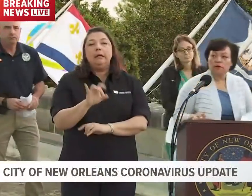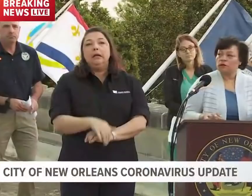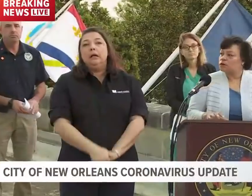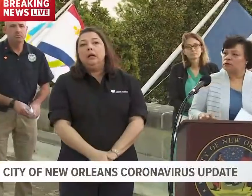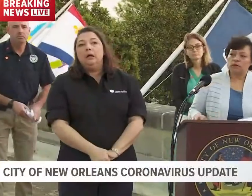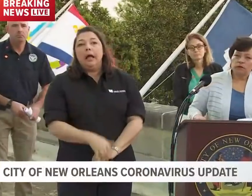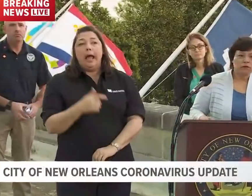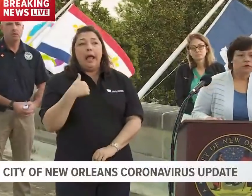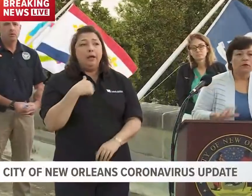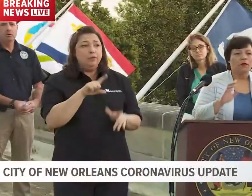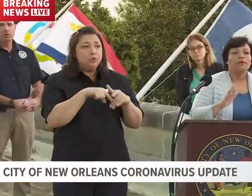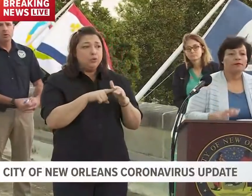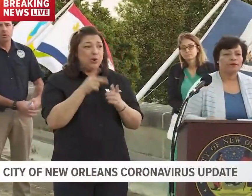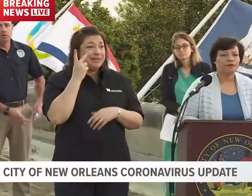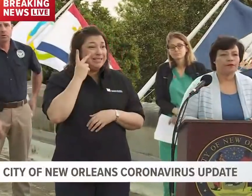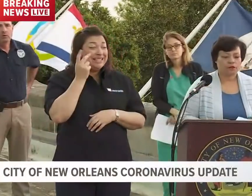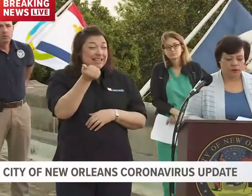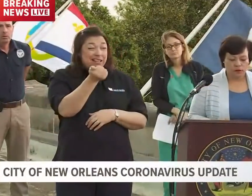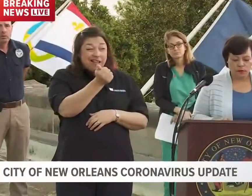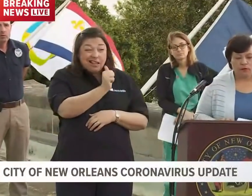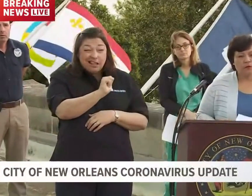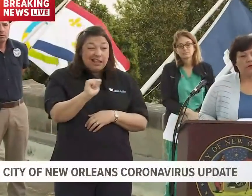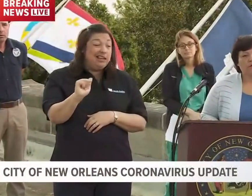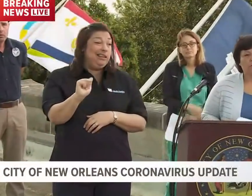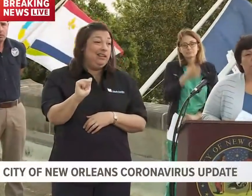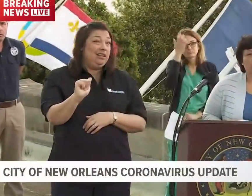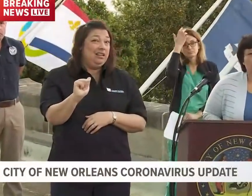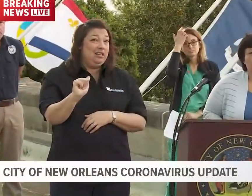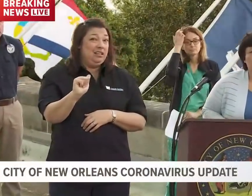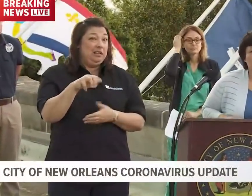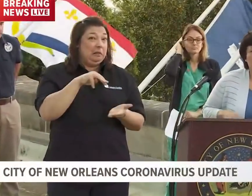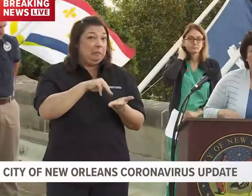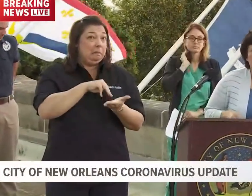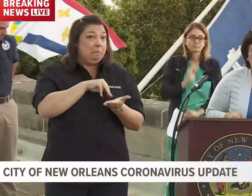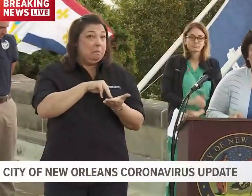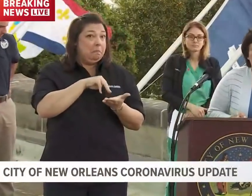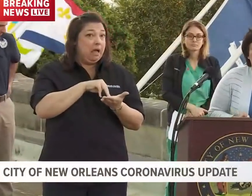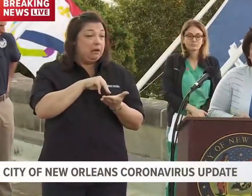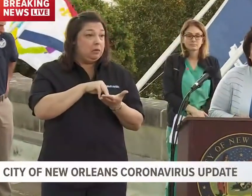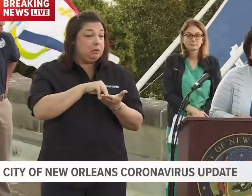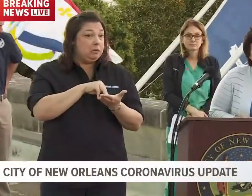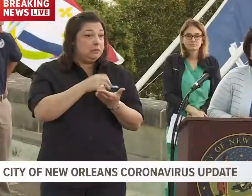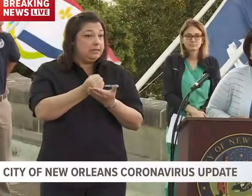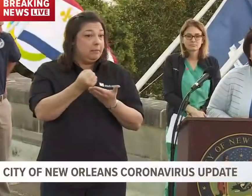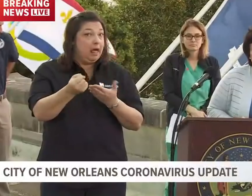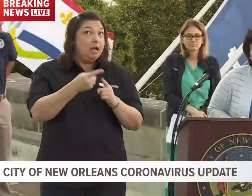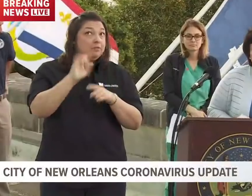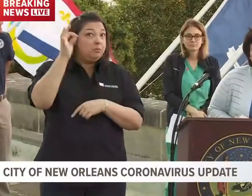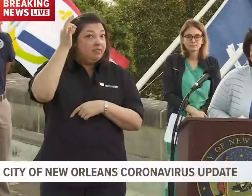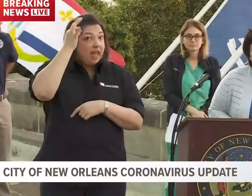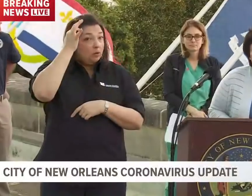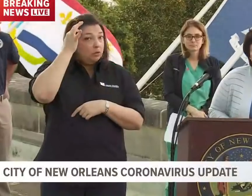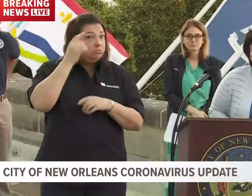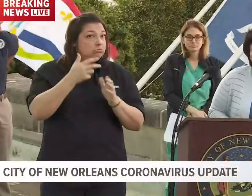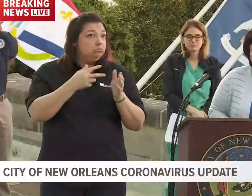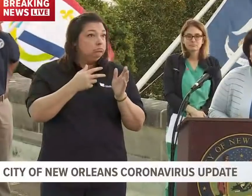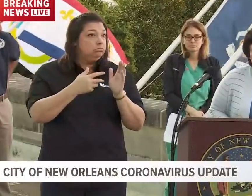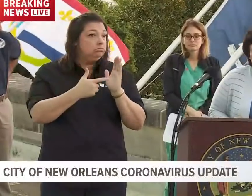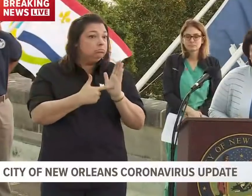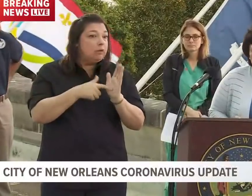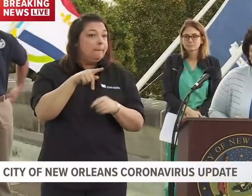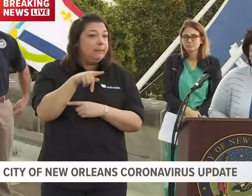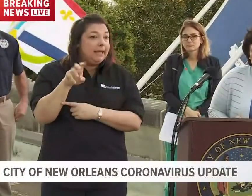Have you all begun to see any of the much needed medical supplies that are coming from the federal government, like all the PPE